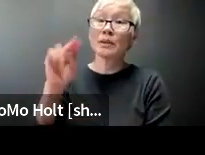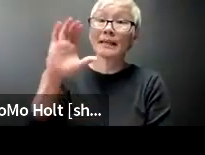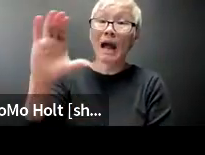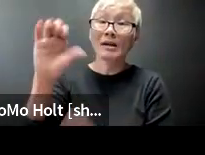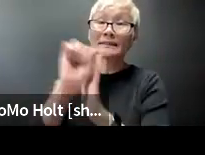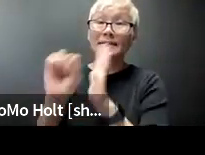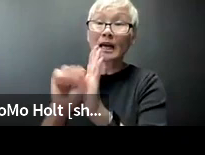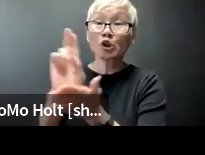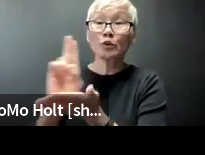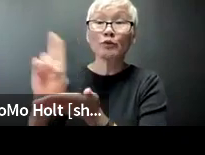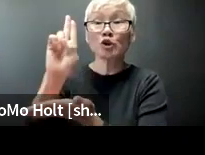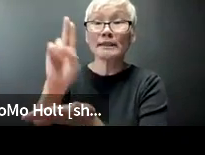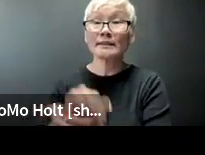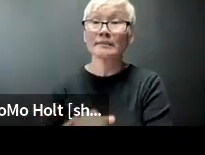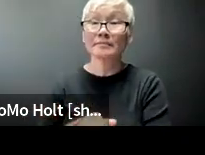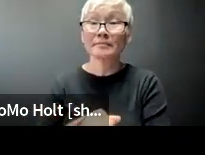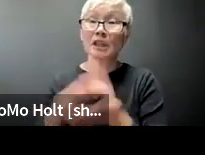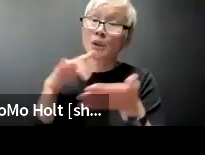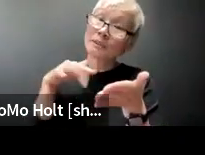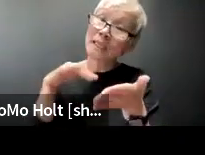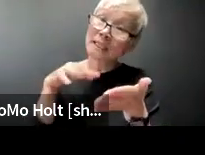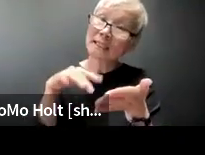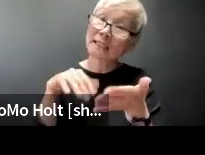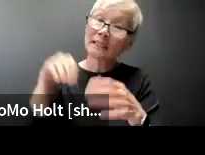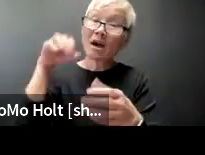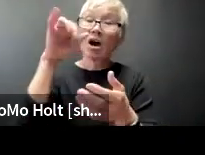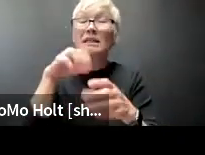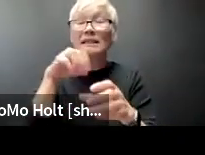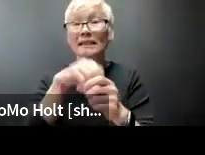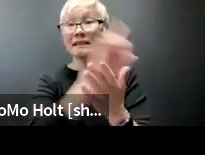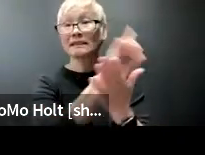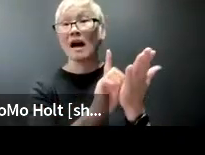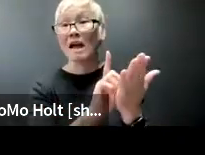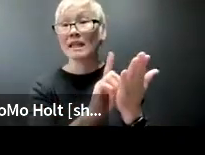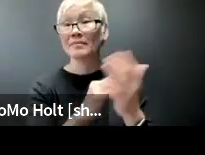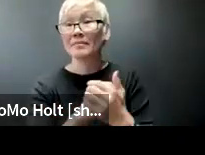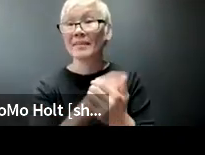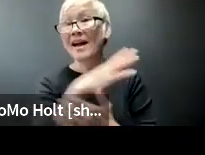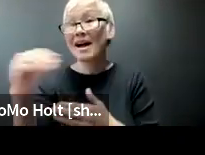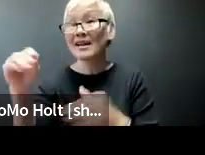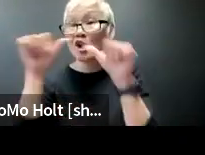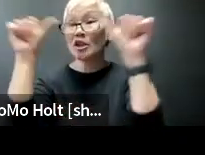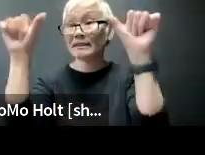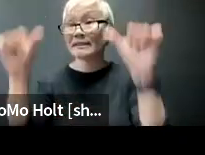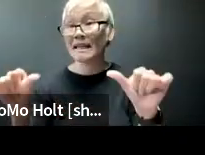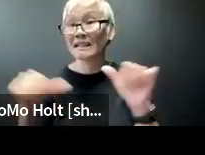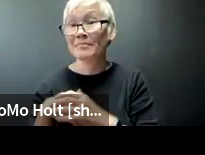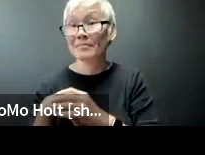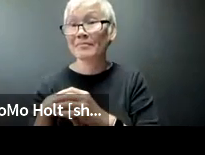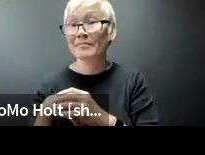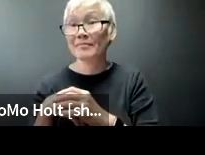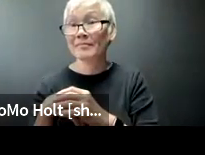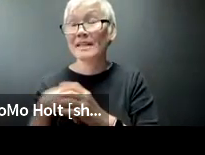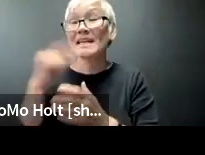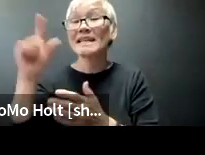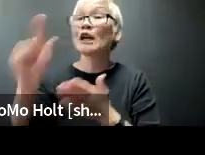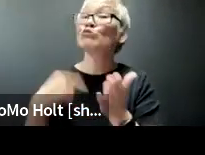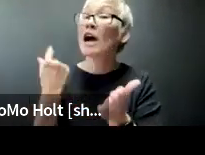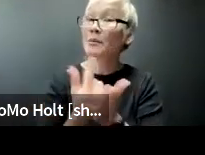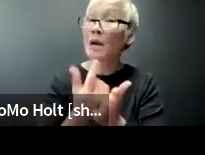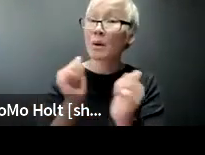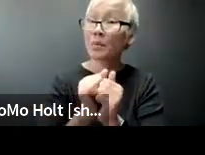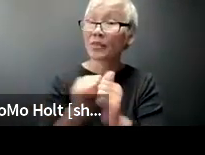he went to north carolina state university was studying design and architecture